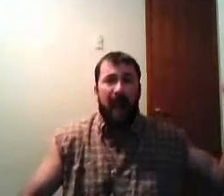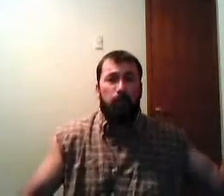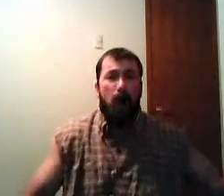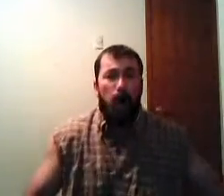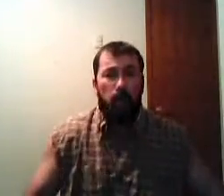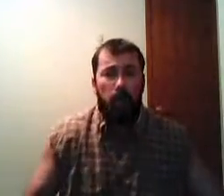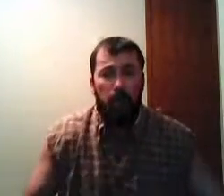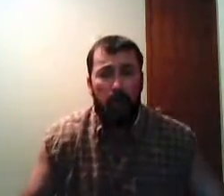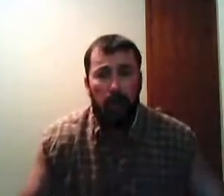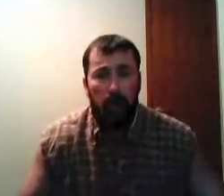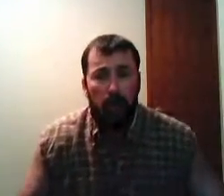sidewalk